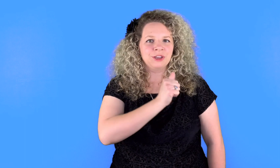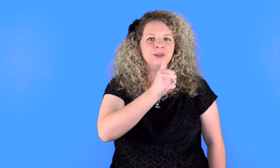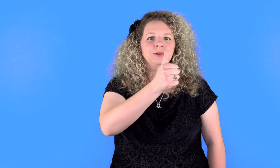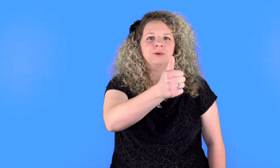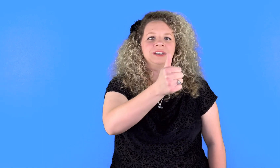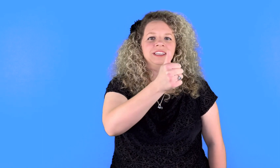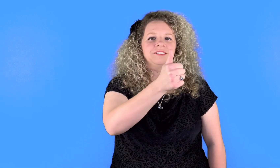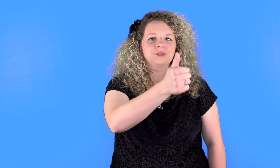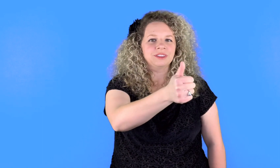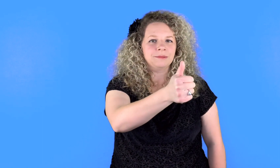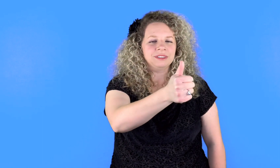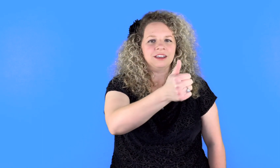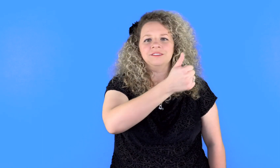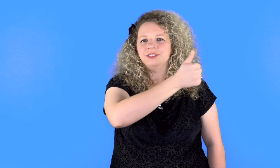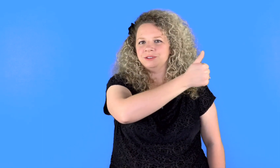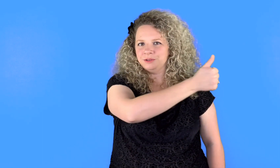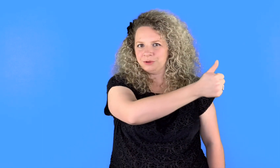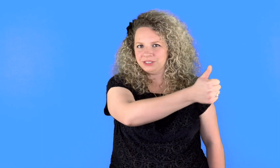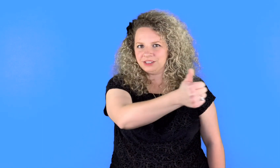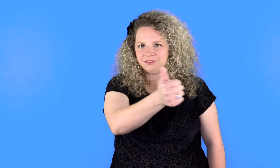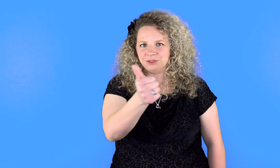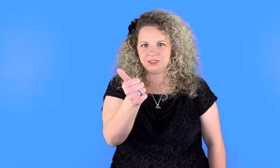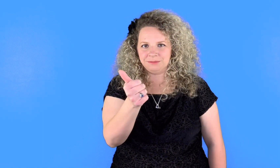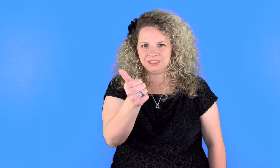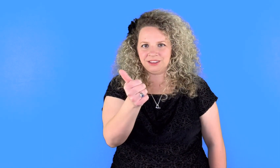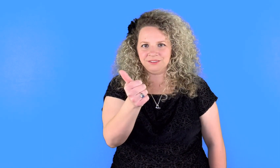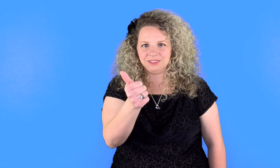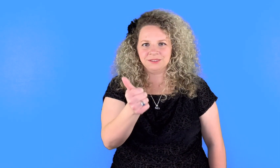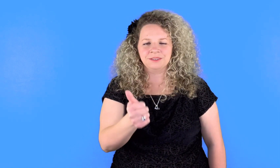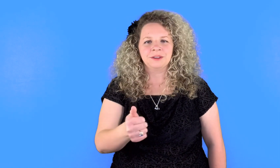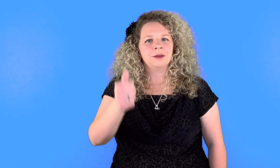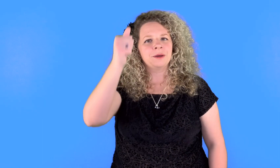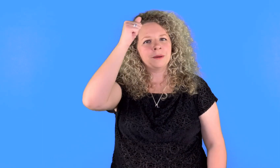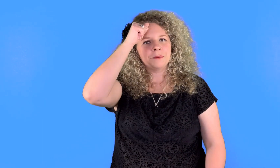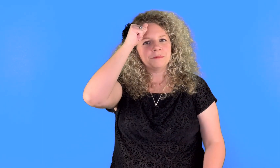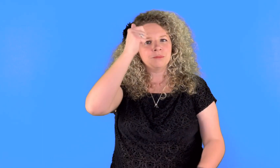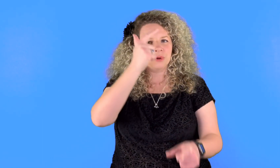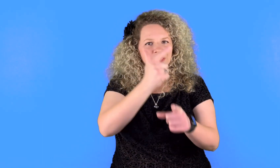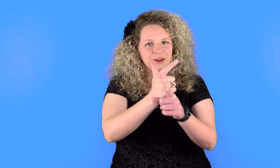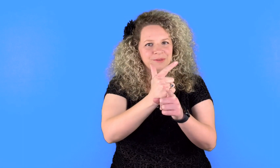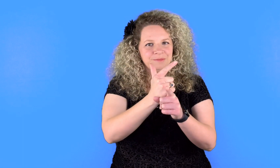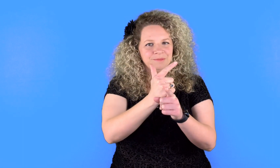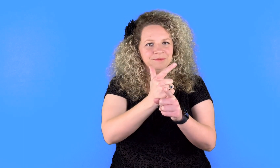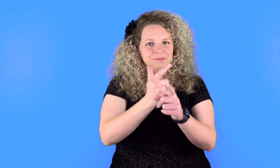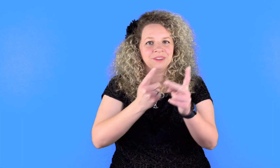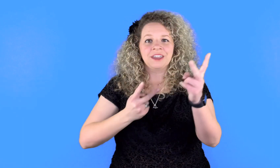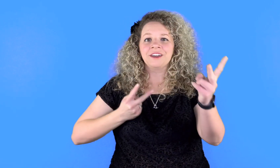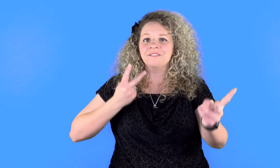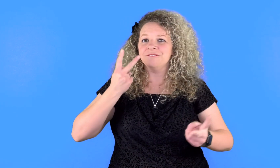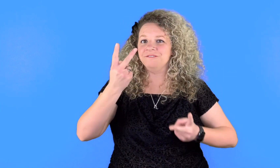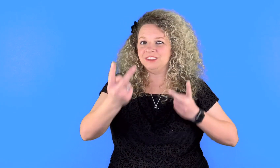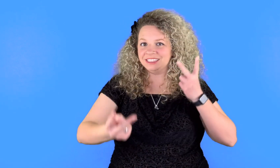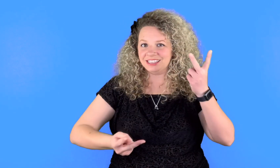Yourselves or themselves. Yourselves or themselves. Brother. Visit.